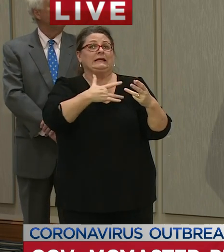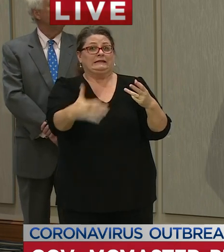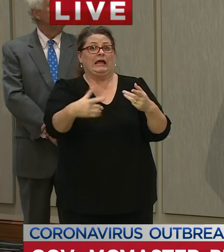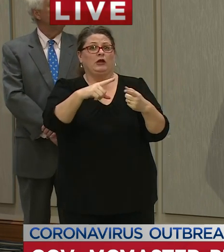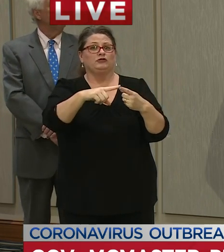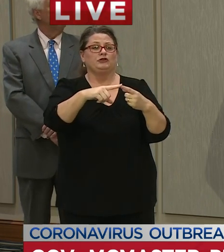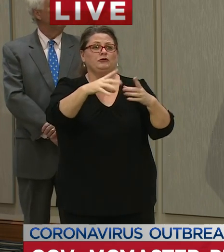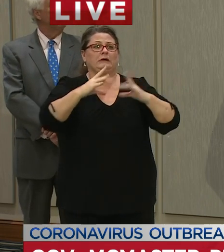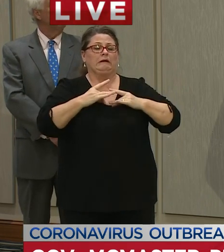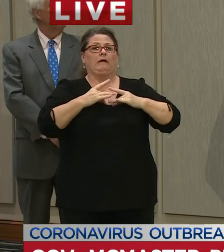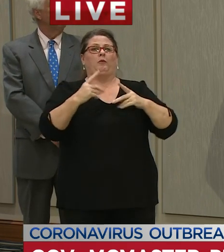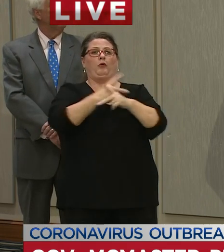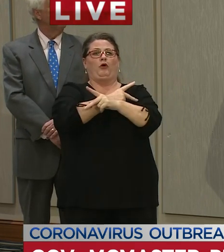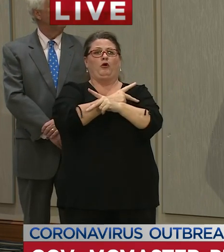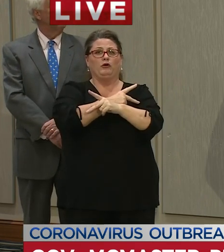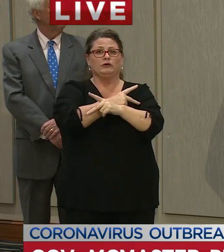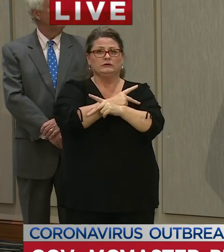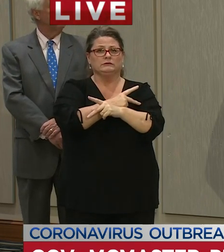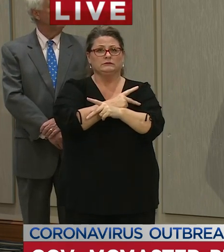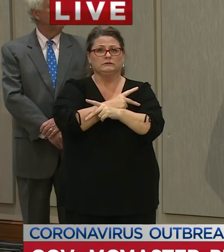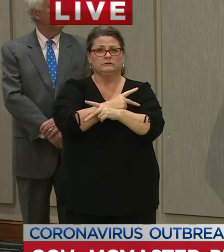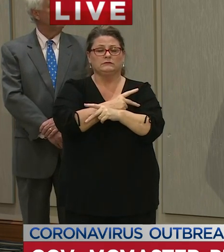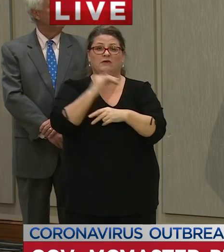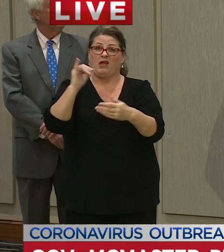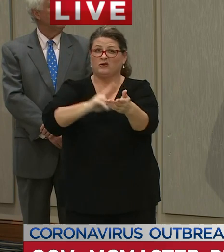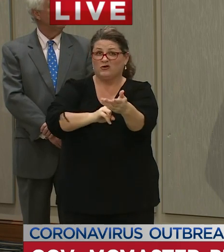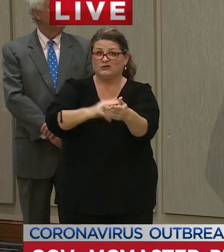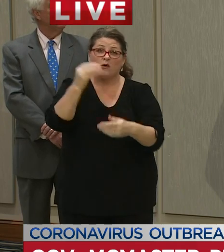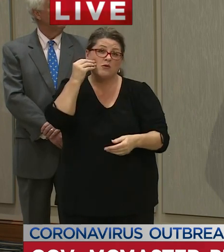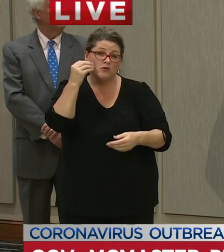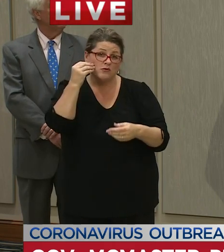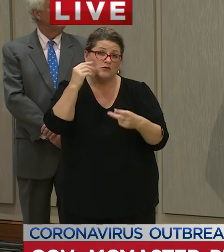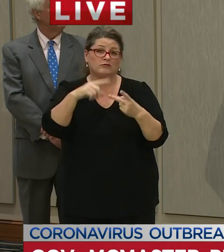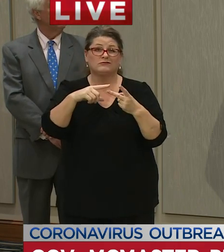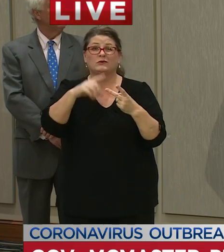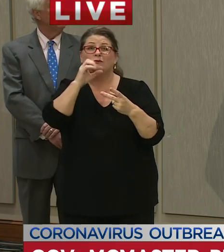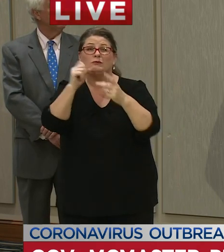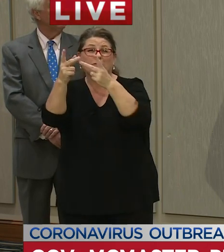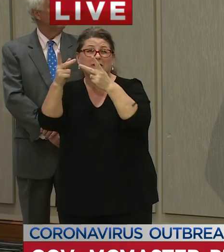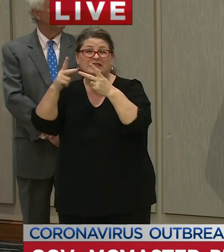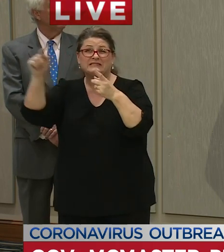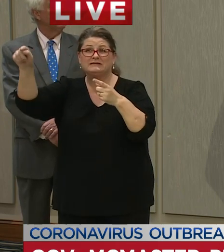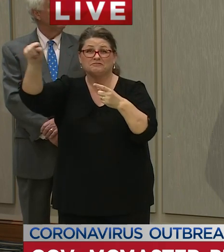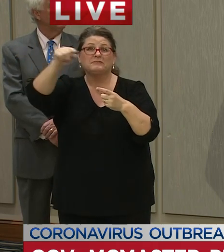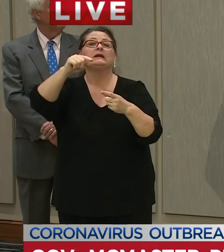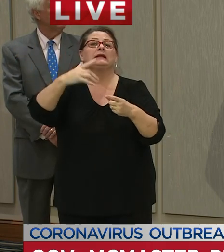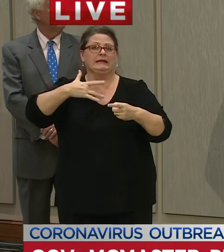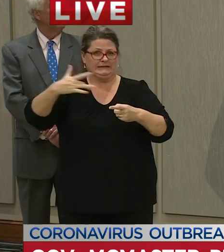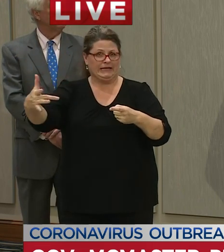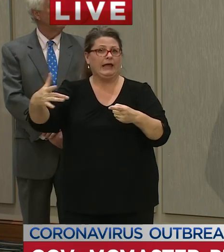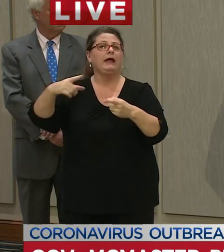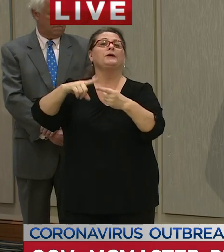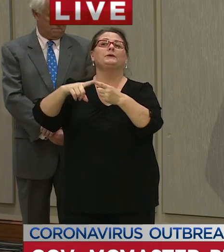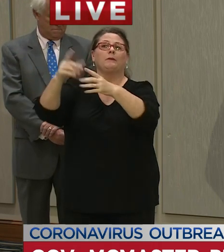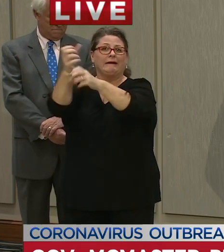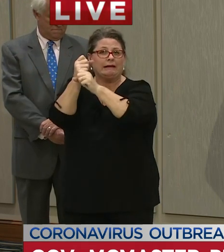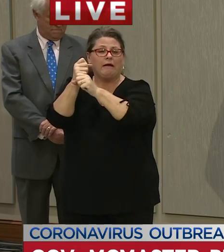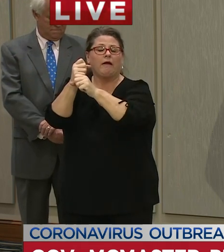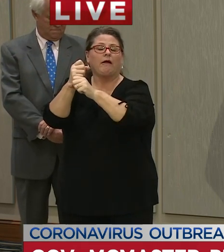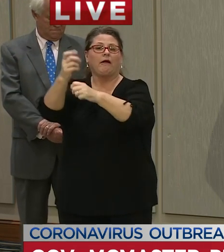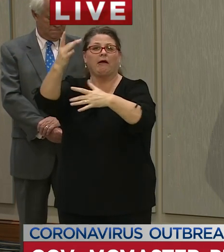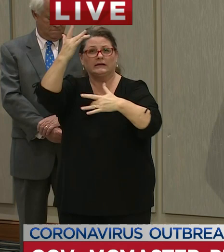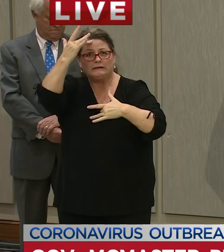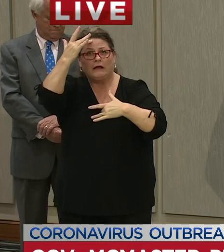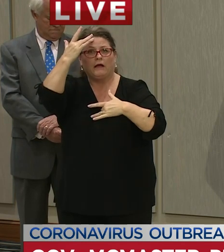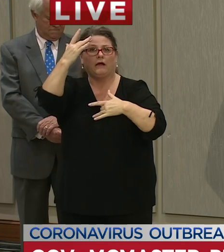which puts a target on our nursing homes and our elderly communities and those who are in impoverished areas and